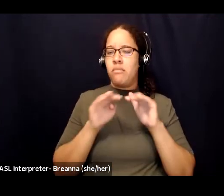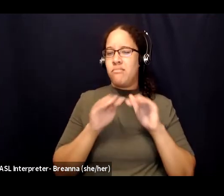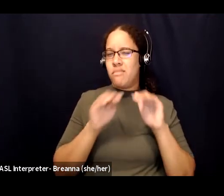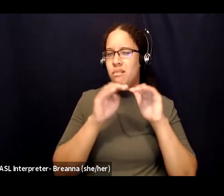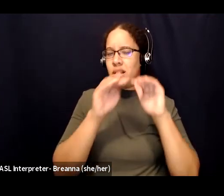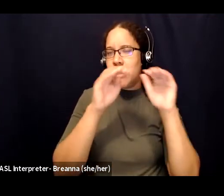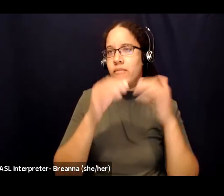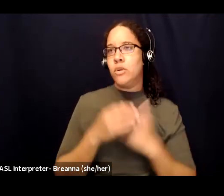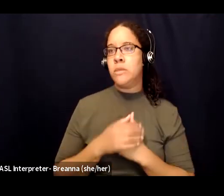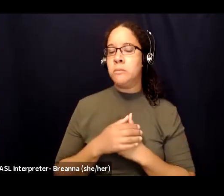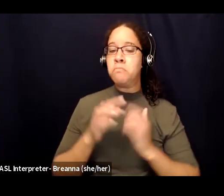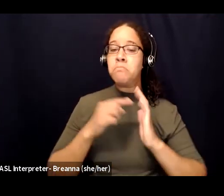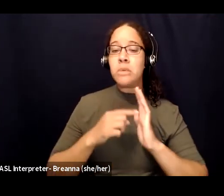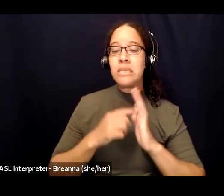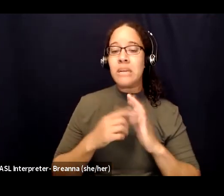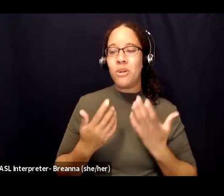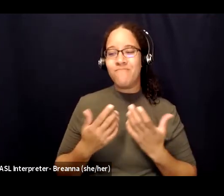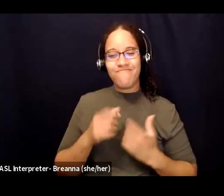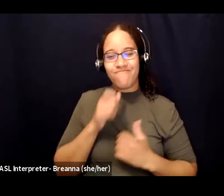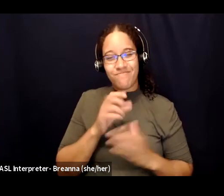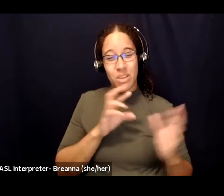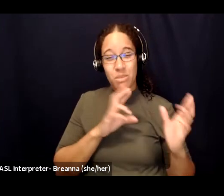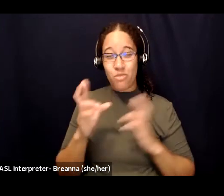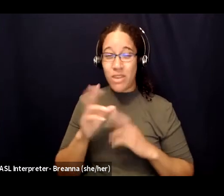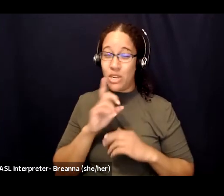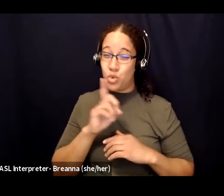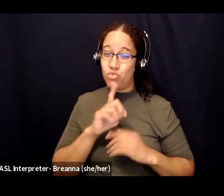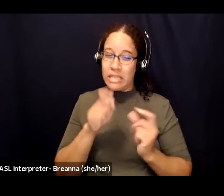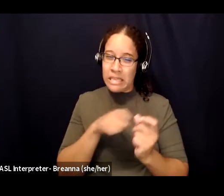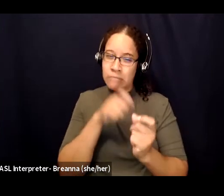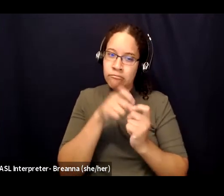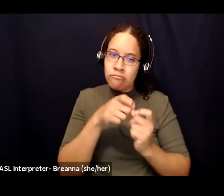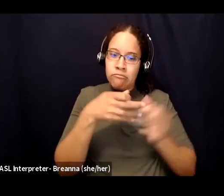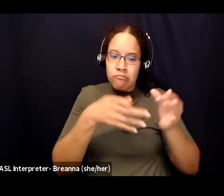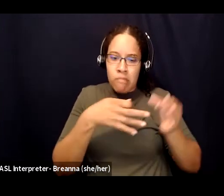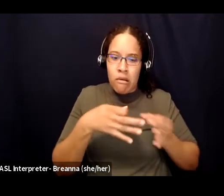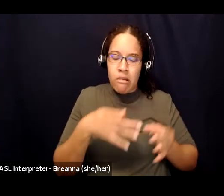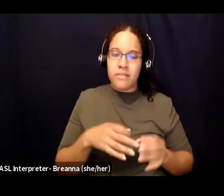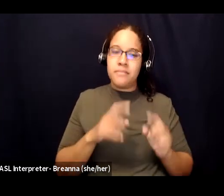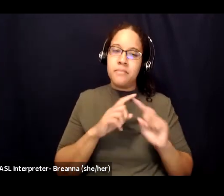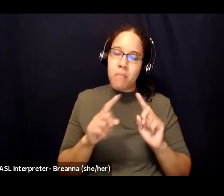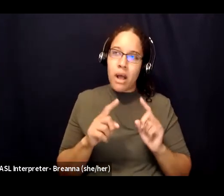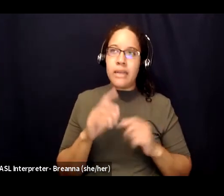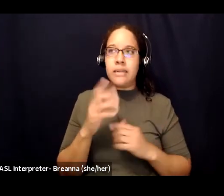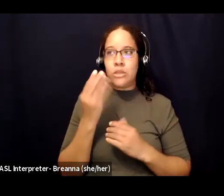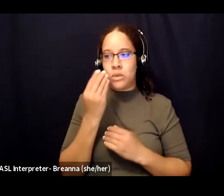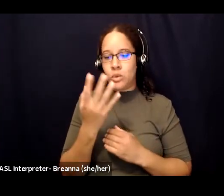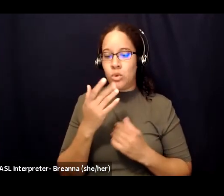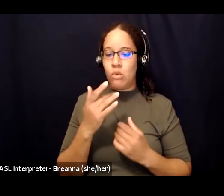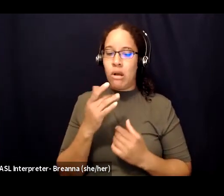not ready to talk about it in too much detail but i want to let you know that i don't like to do x and i prefer instead x because of something